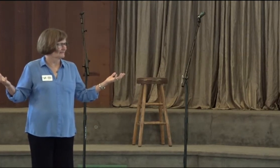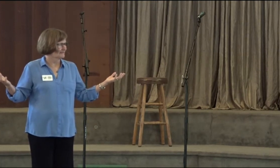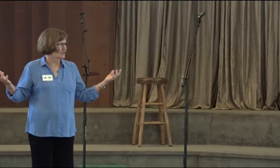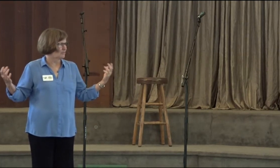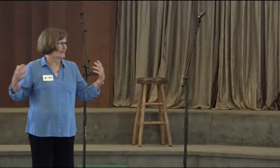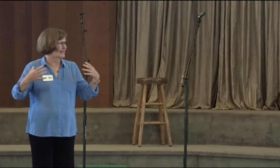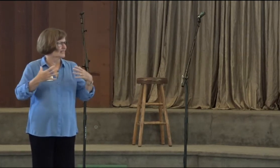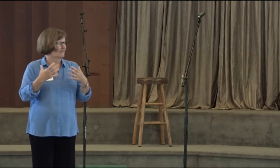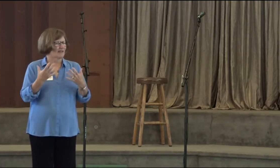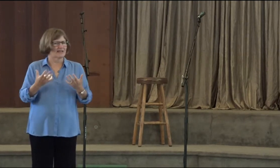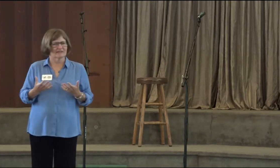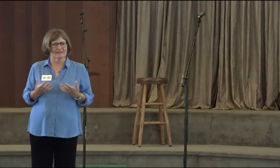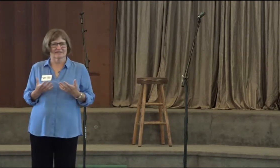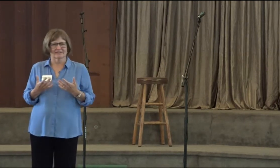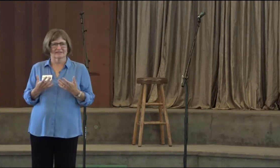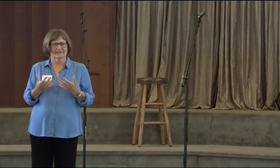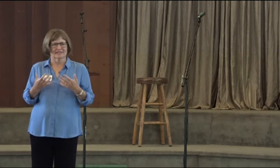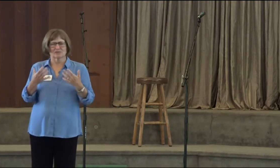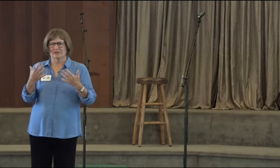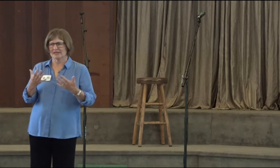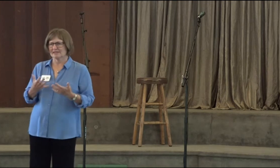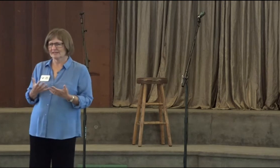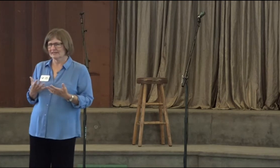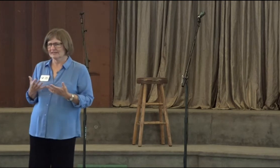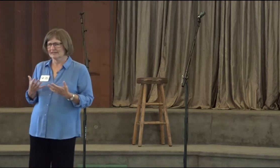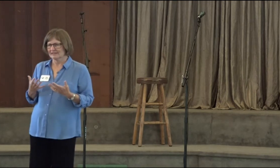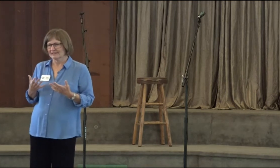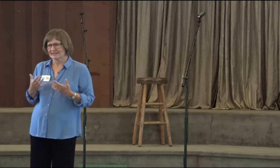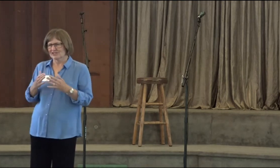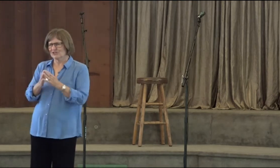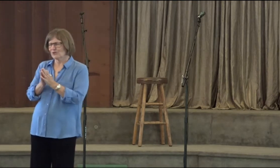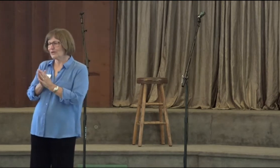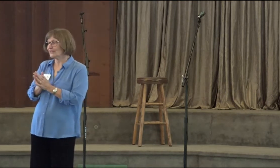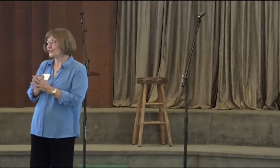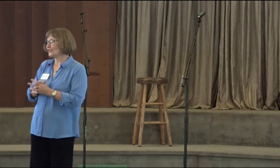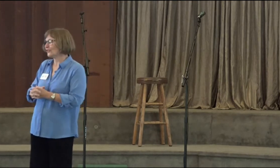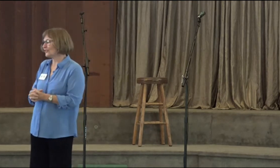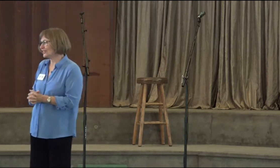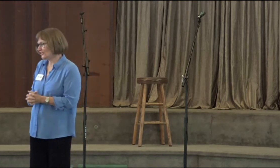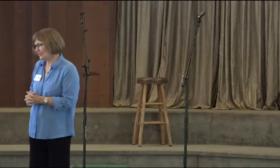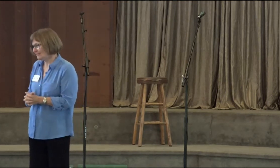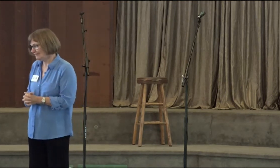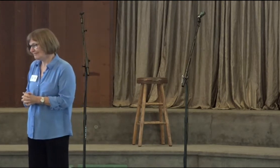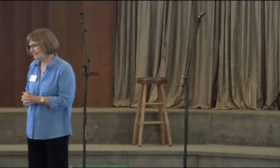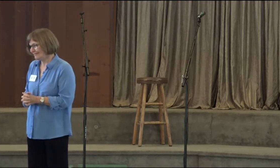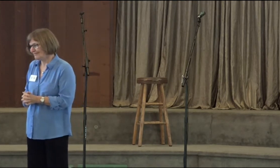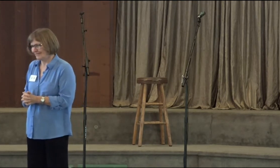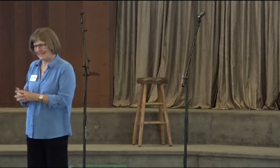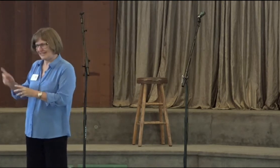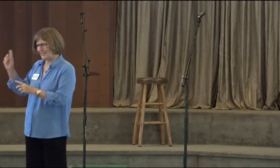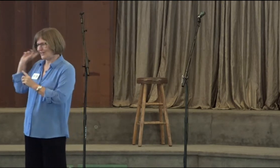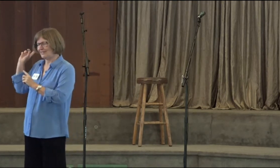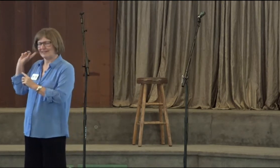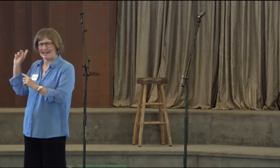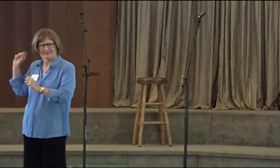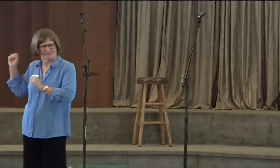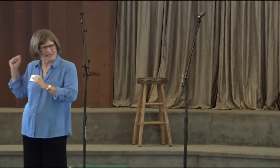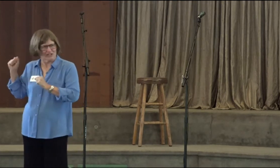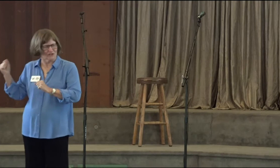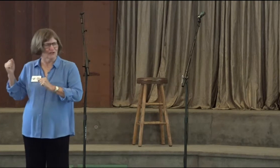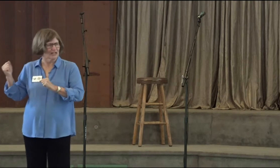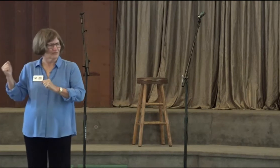To be this faith, this peace, this joy, this courage. In the song